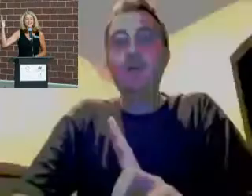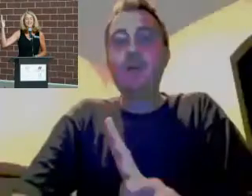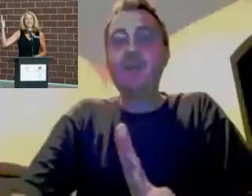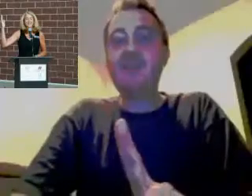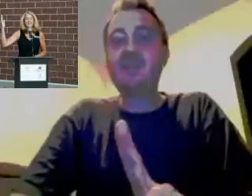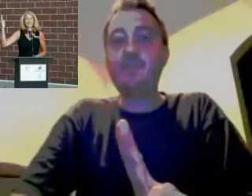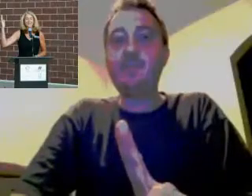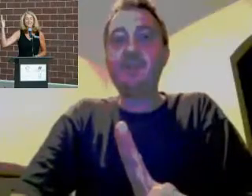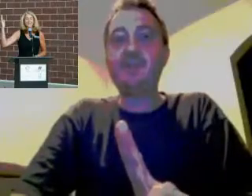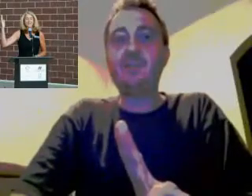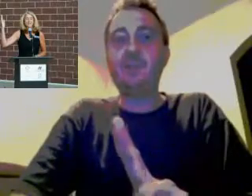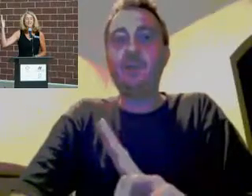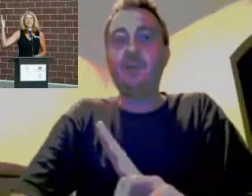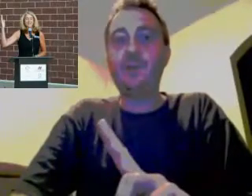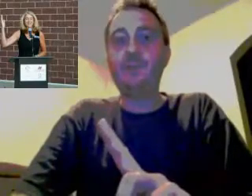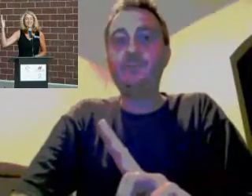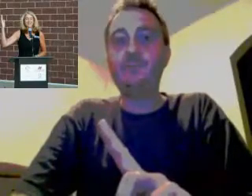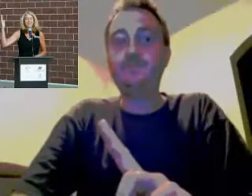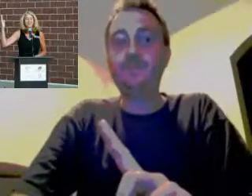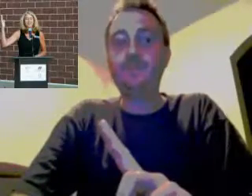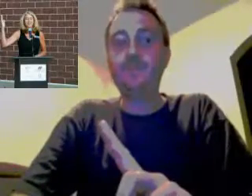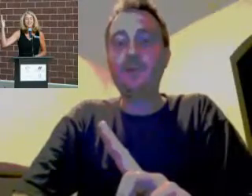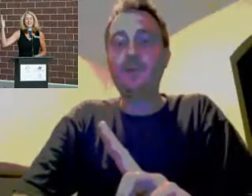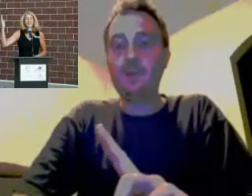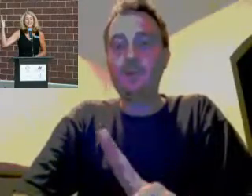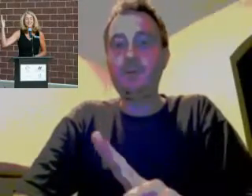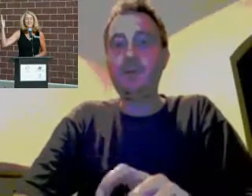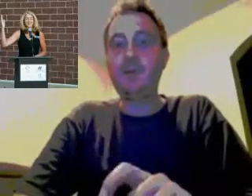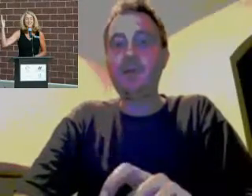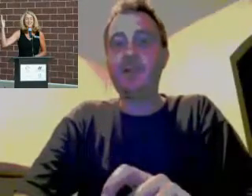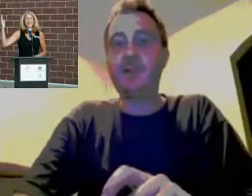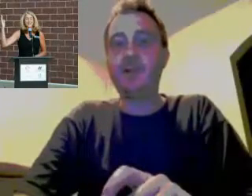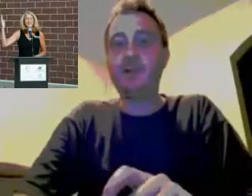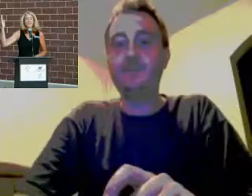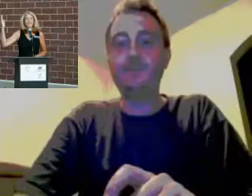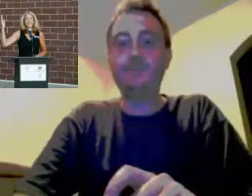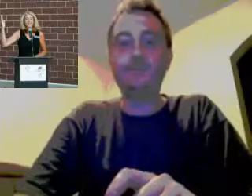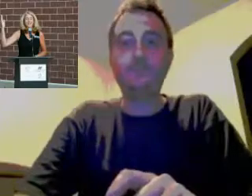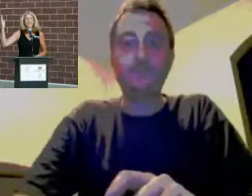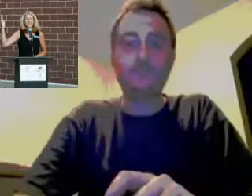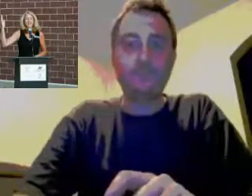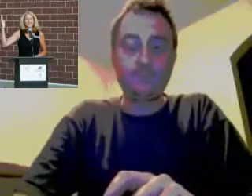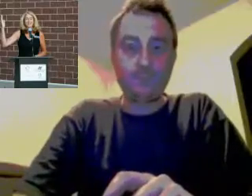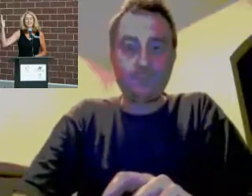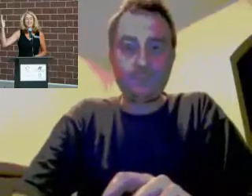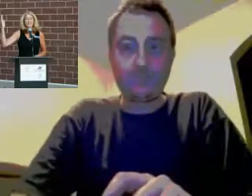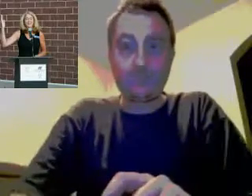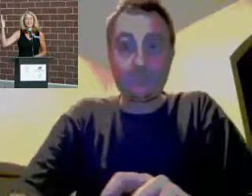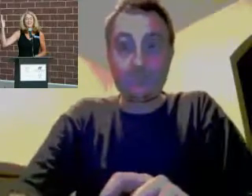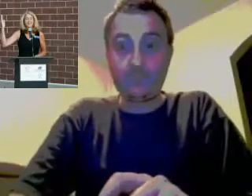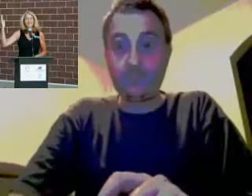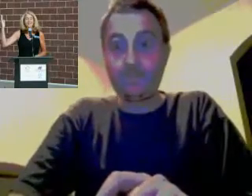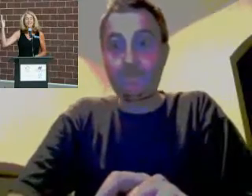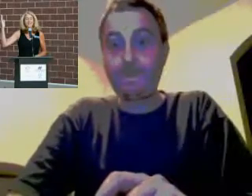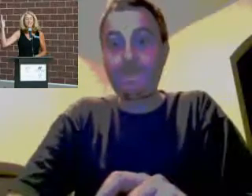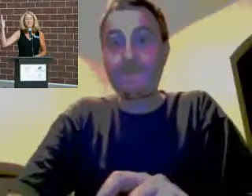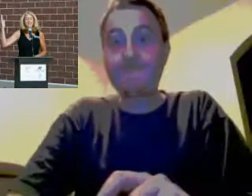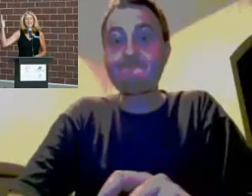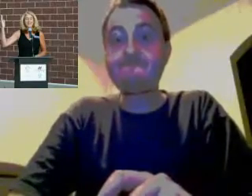I'm actually impressed with Kerry. In my capacity as an economic development I remember. The first thing that comes to mind is she's just very brilliant.